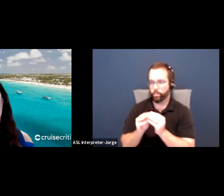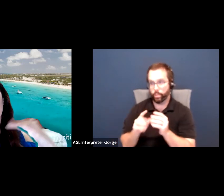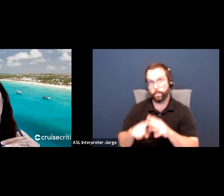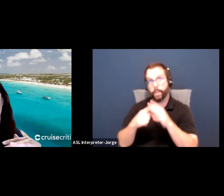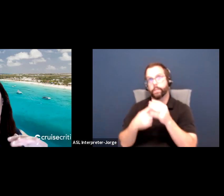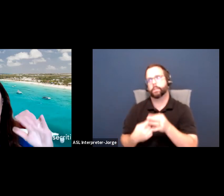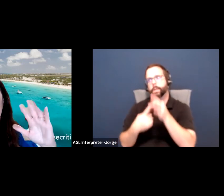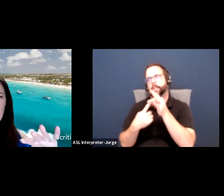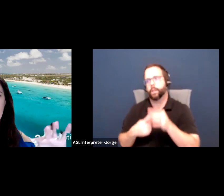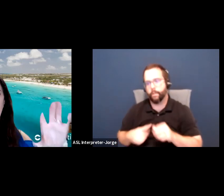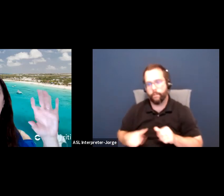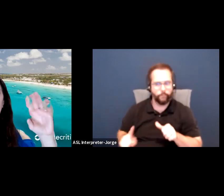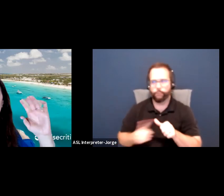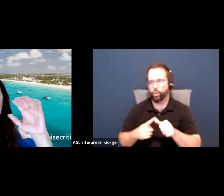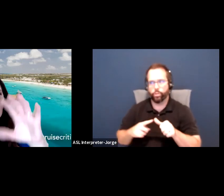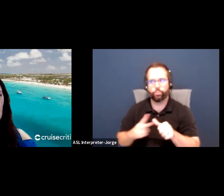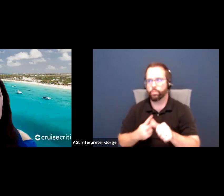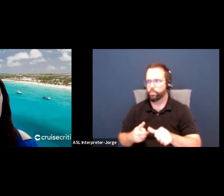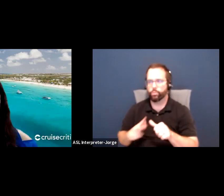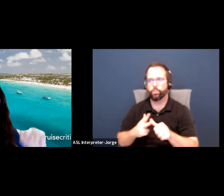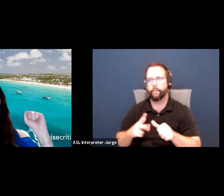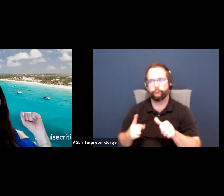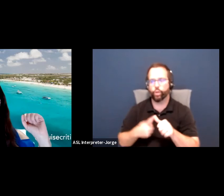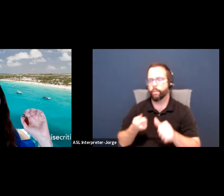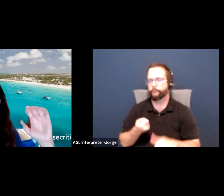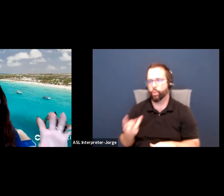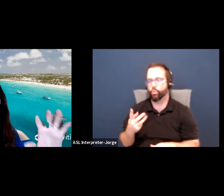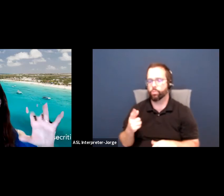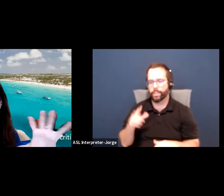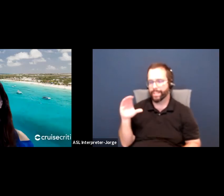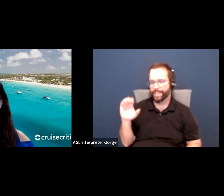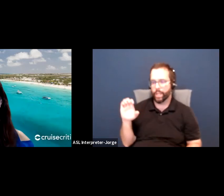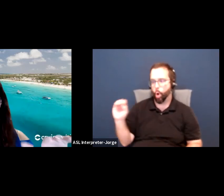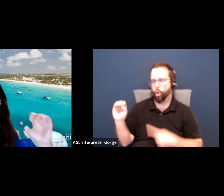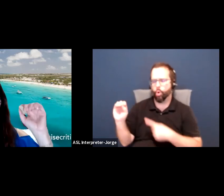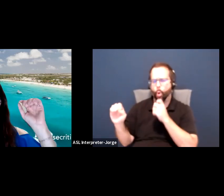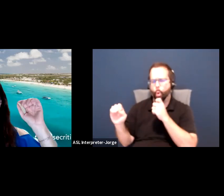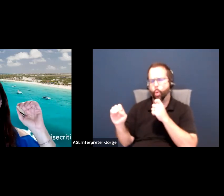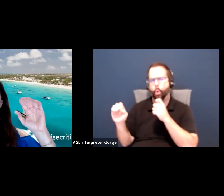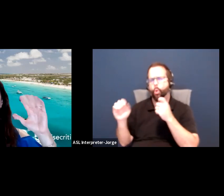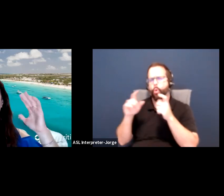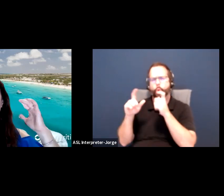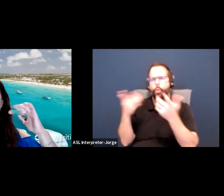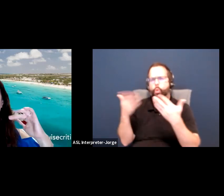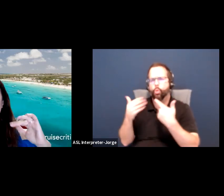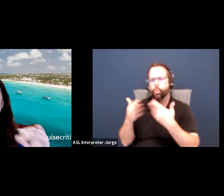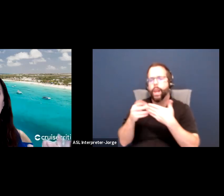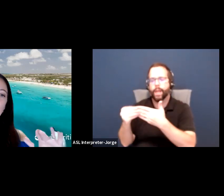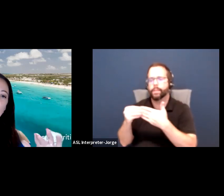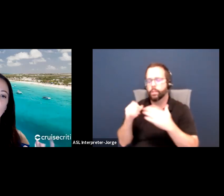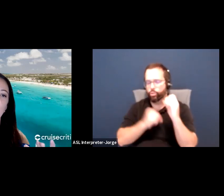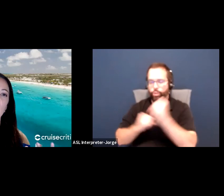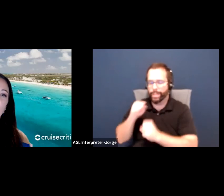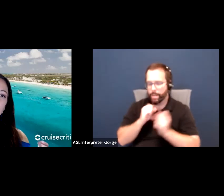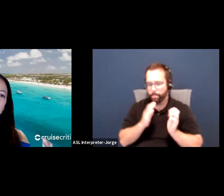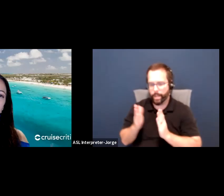you're going to have someone like the CEO or whoever led the strategic planning, something like that is someone like that is going to go in